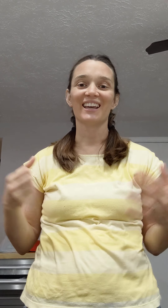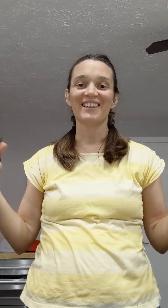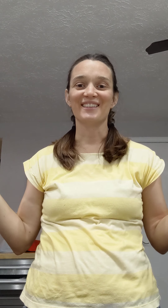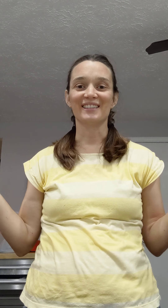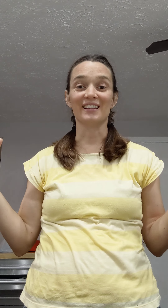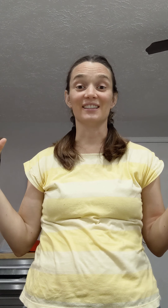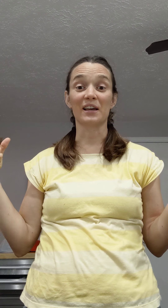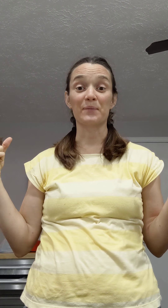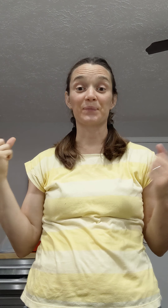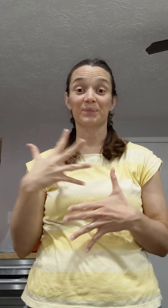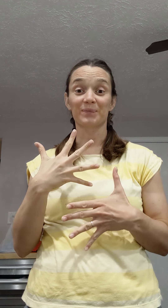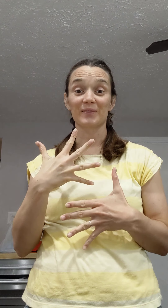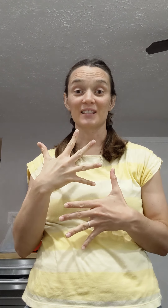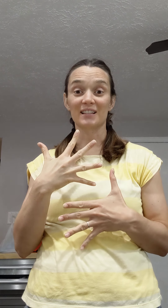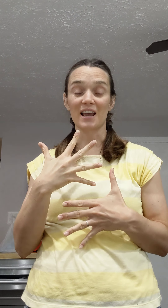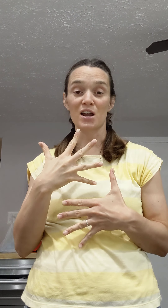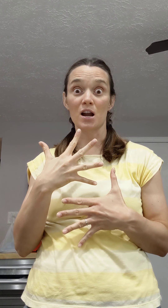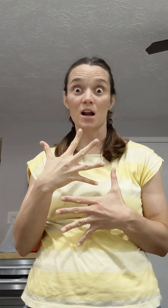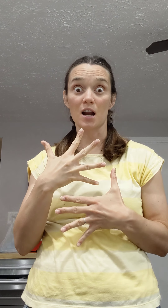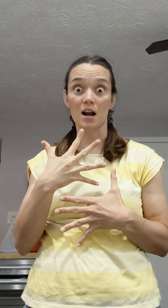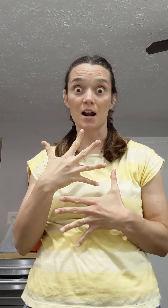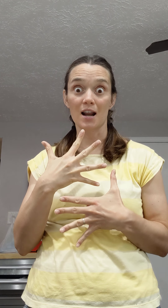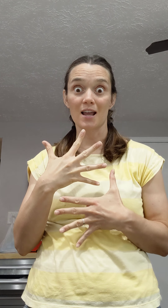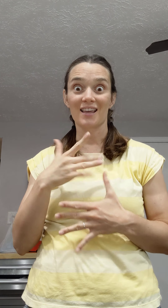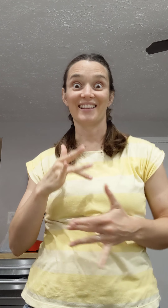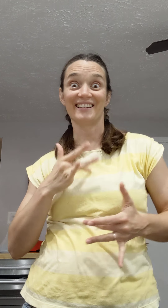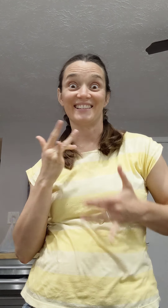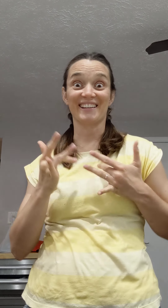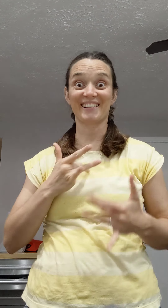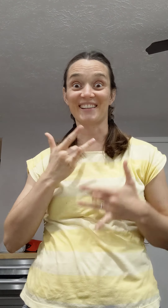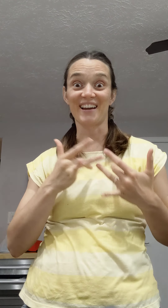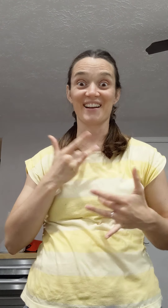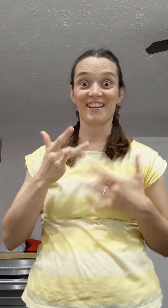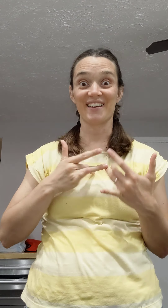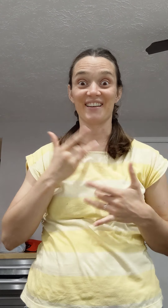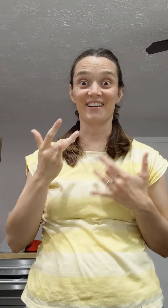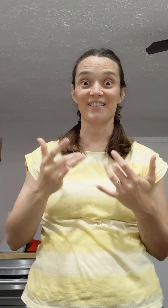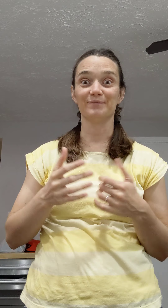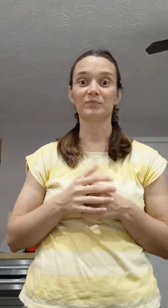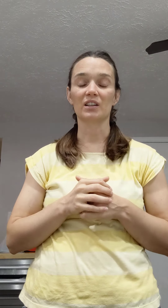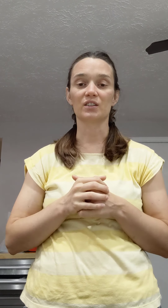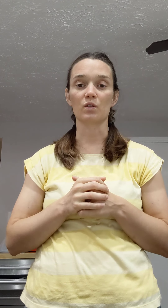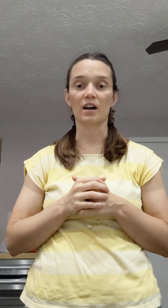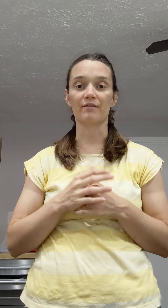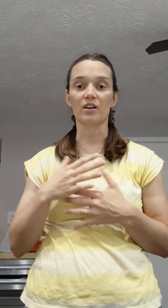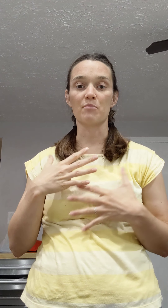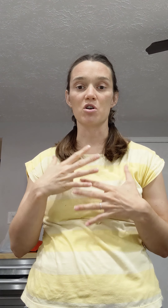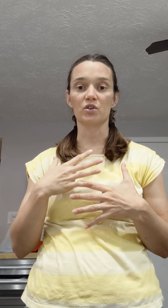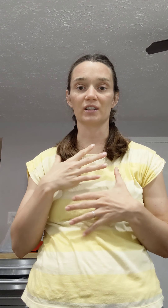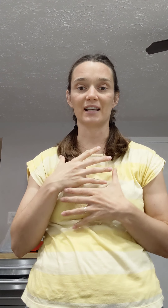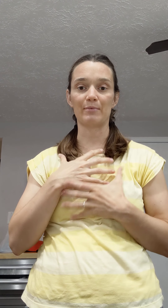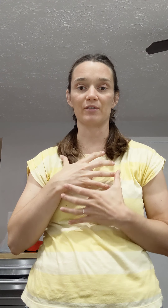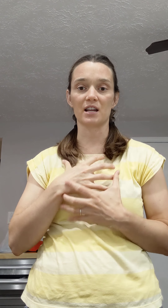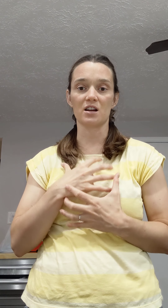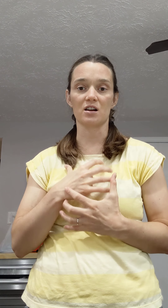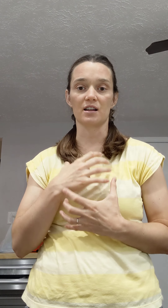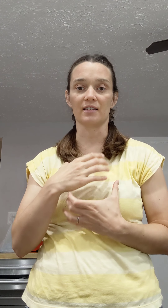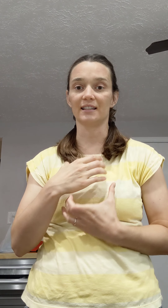This is scared. This is excited. So a lot of emotions happen right here in the